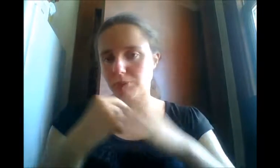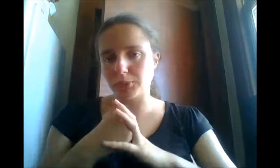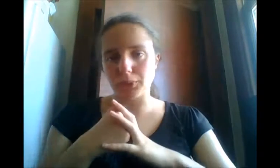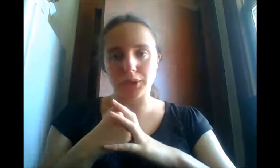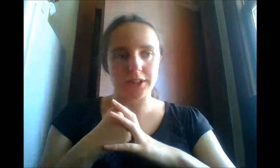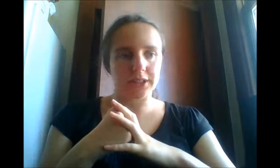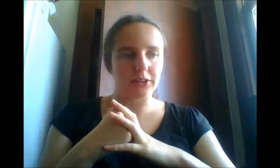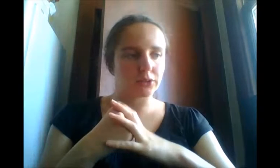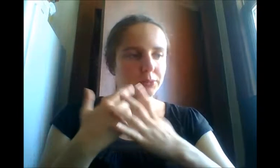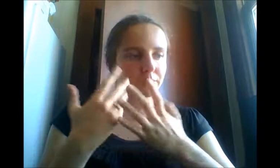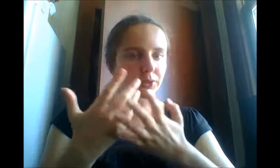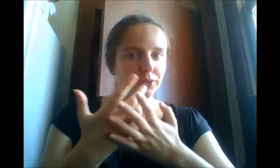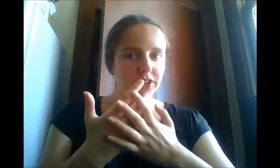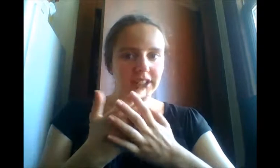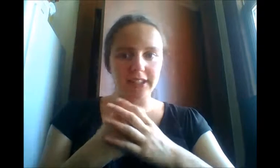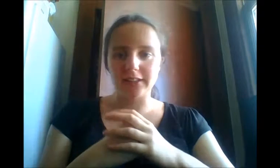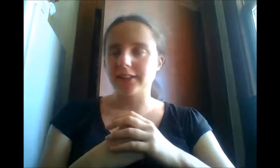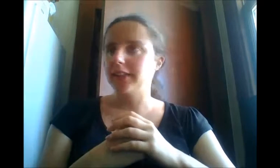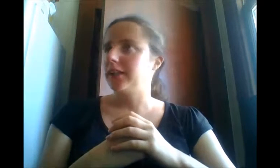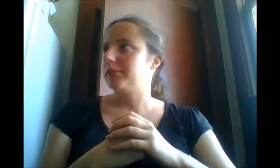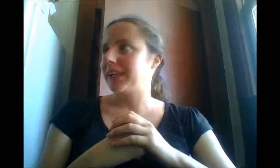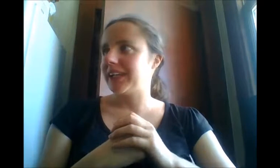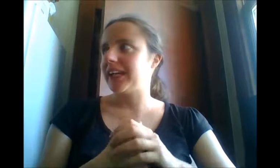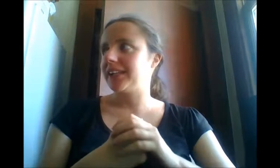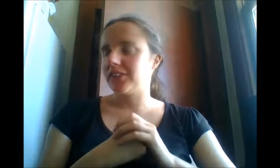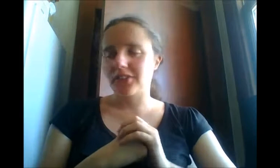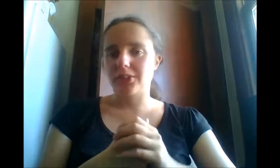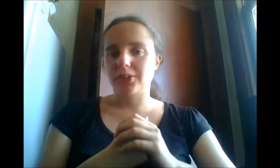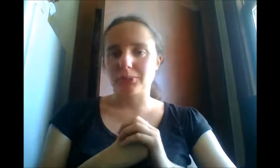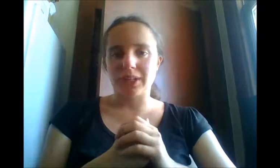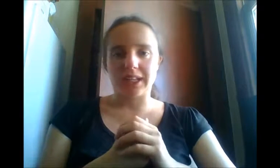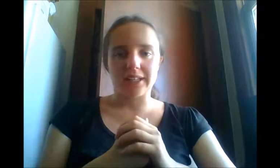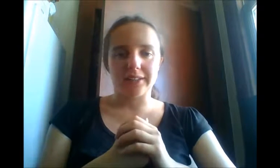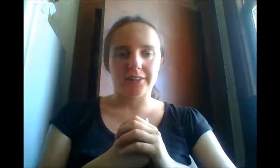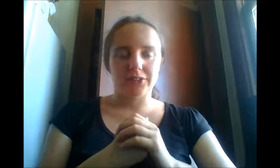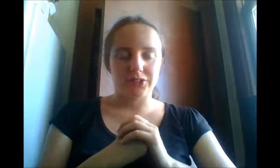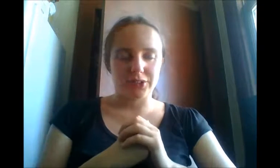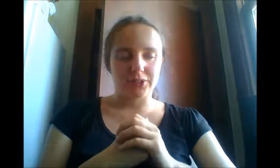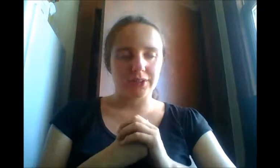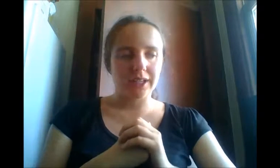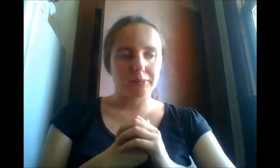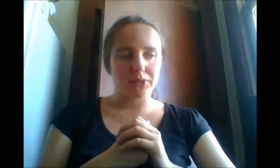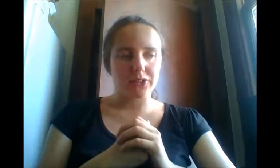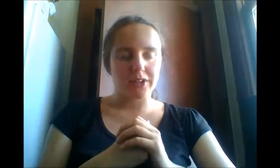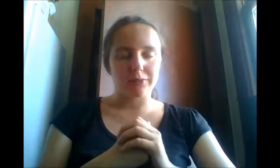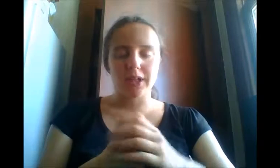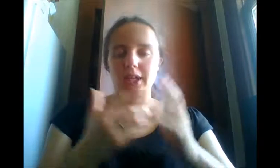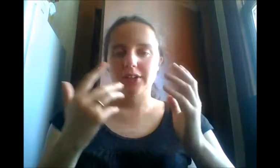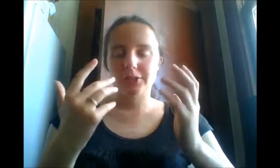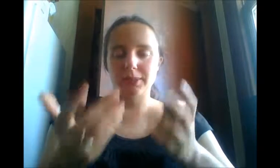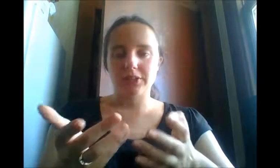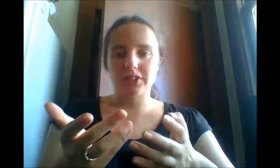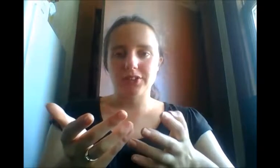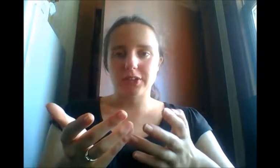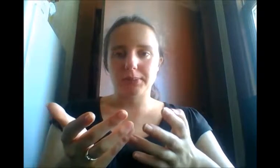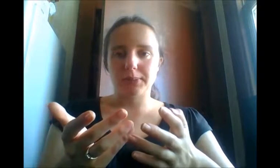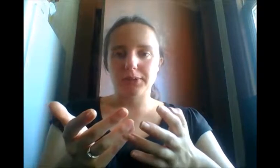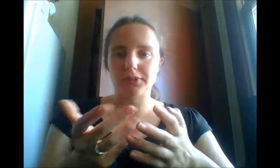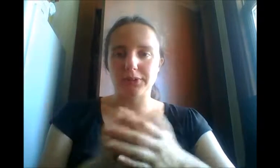work and your normal routine. But art is a good way to calm yourself. It depends on the type of person you